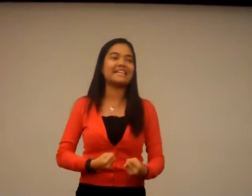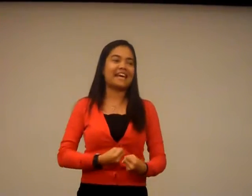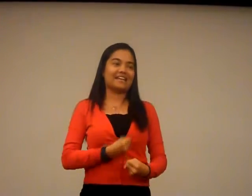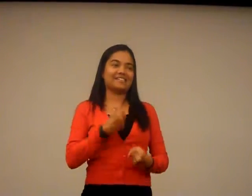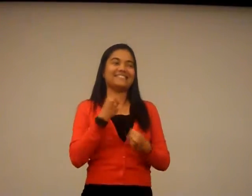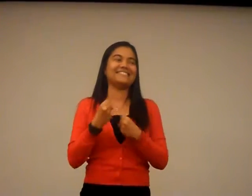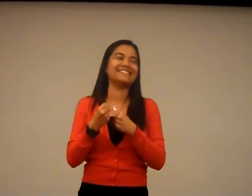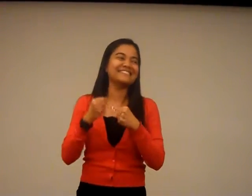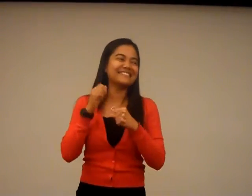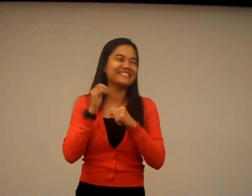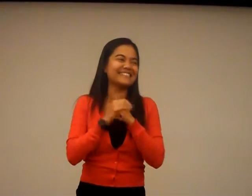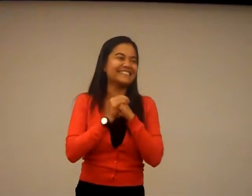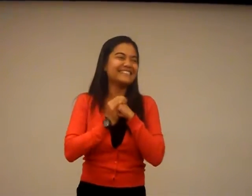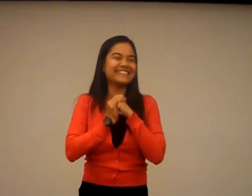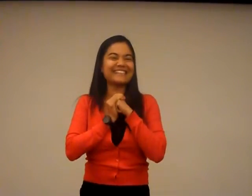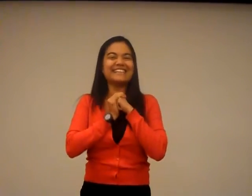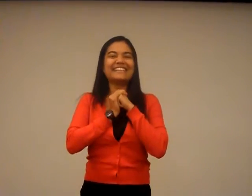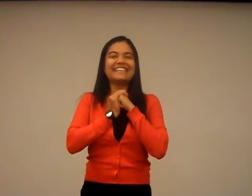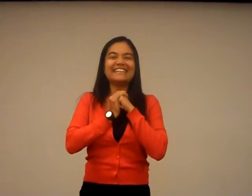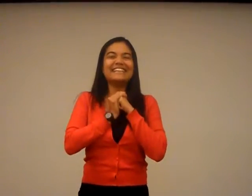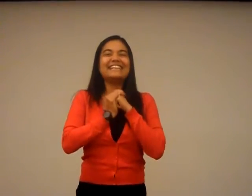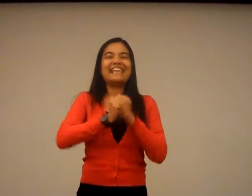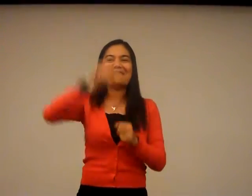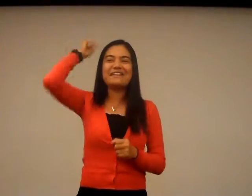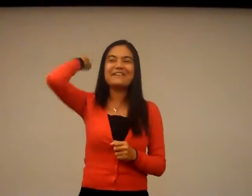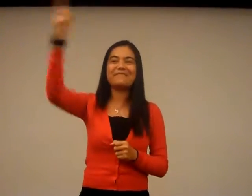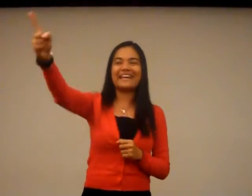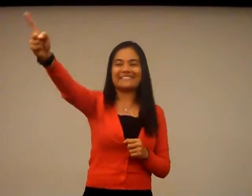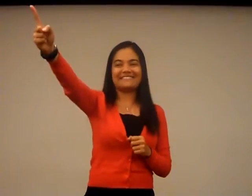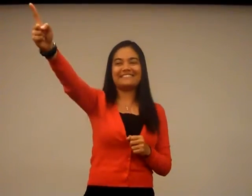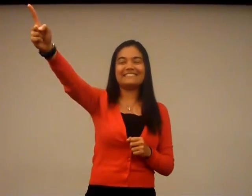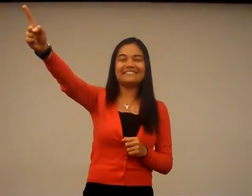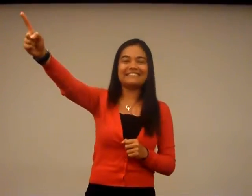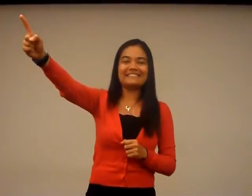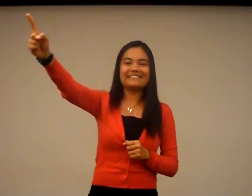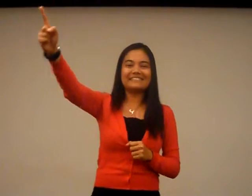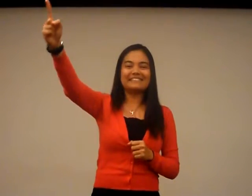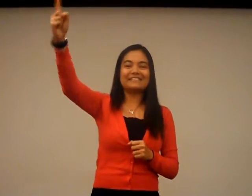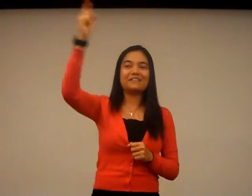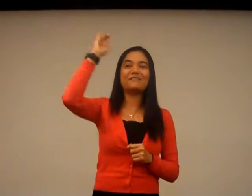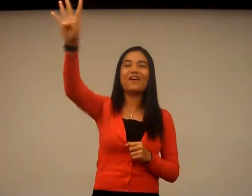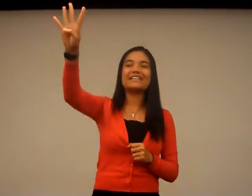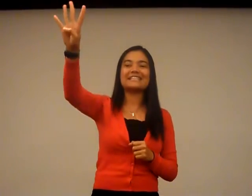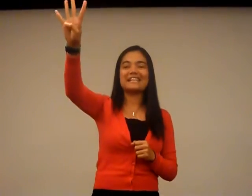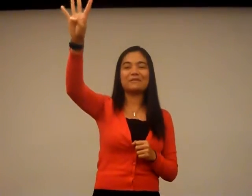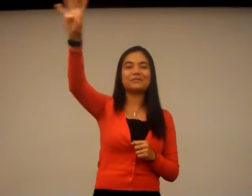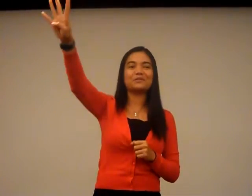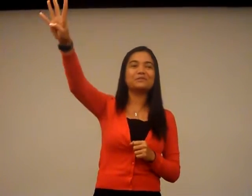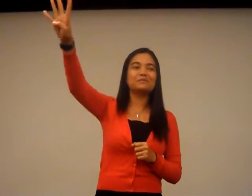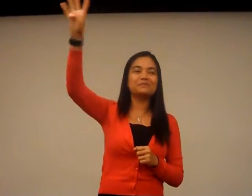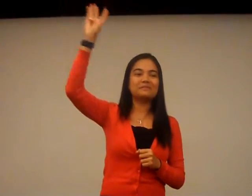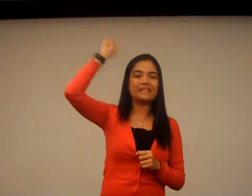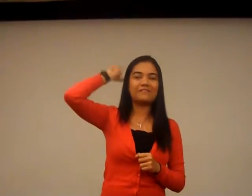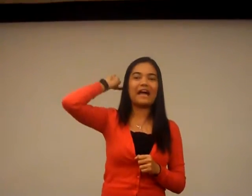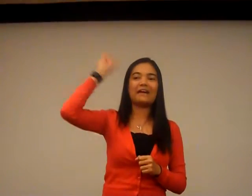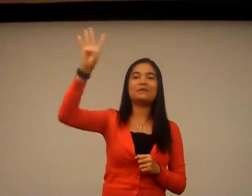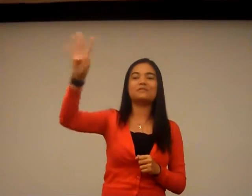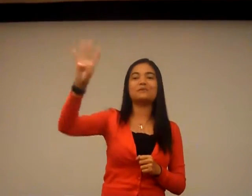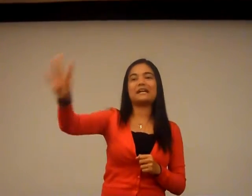billionaire. So, let me repeat the four things I would do. The four things I would do if I were to